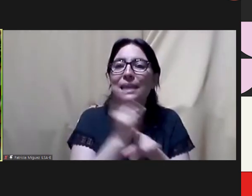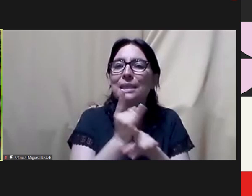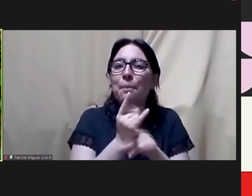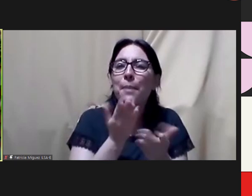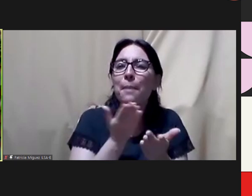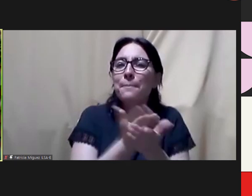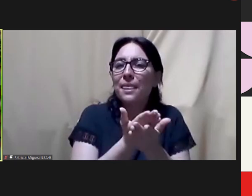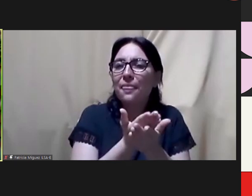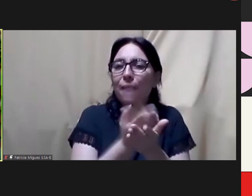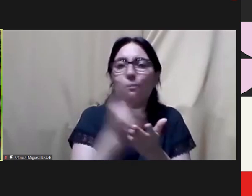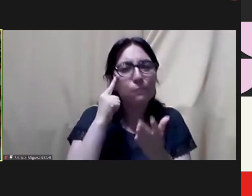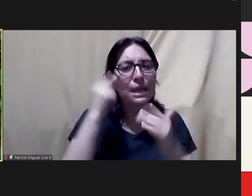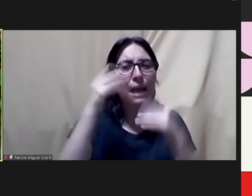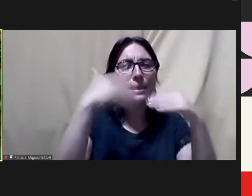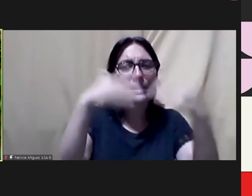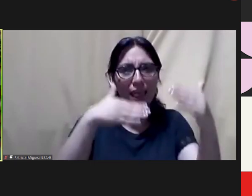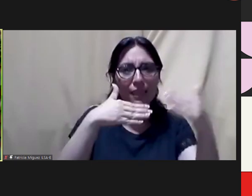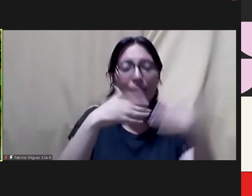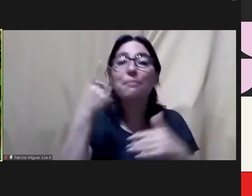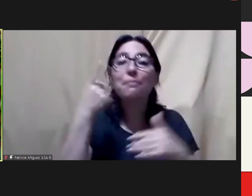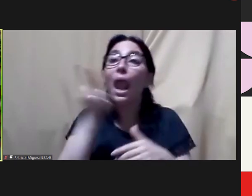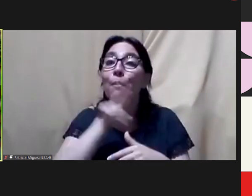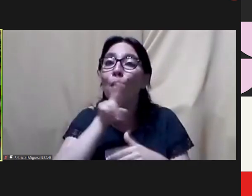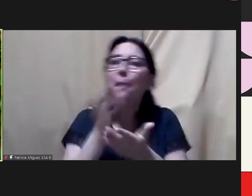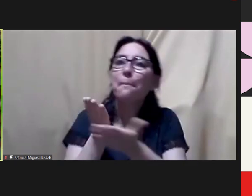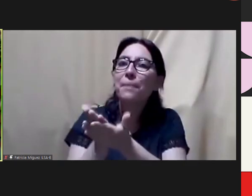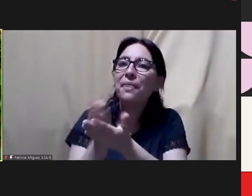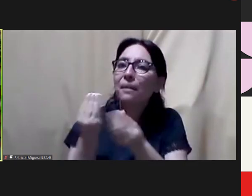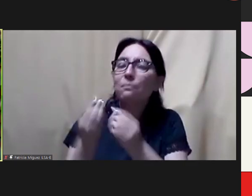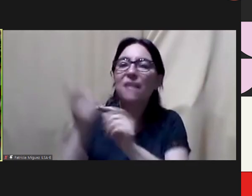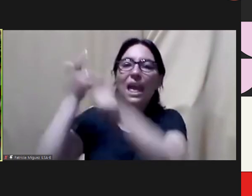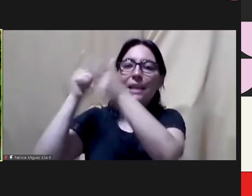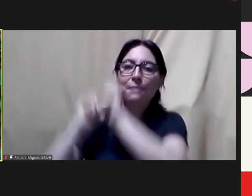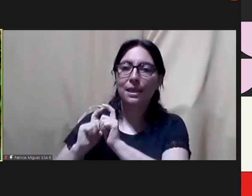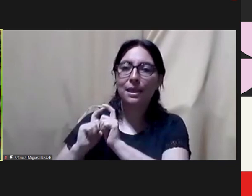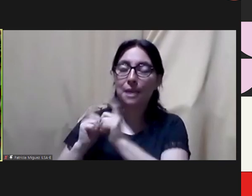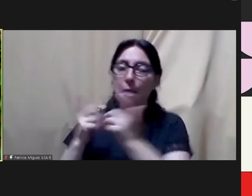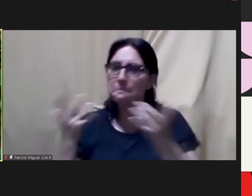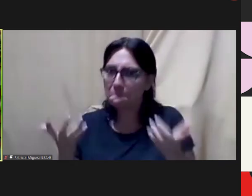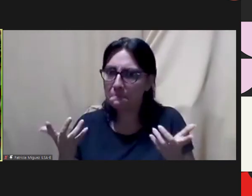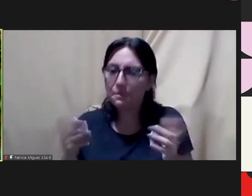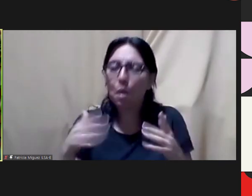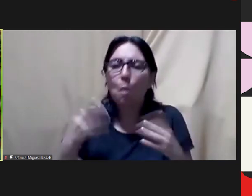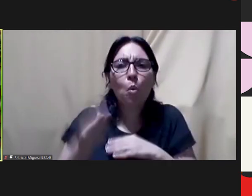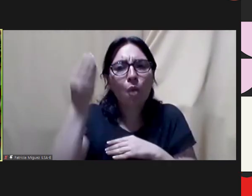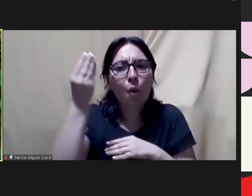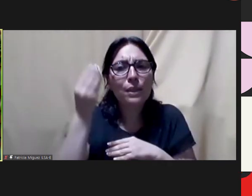they expect potential and from women they expect experience so i think that we should also analyze how